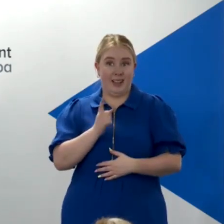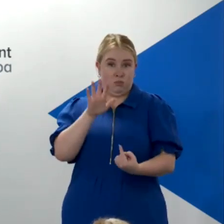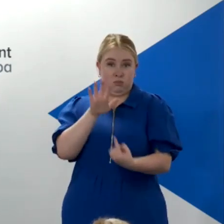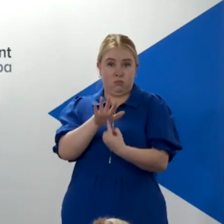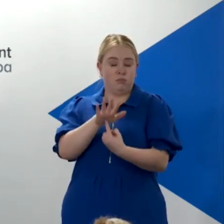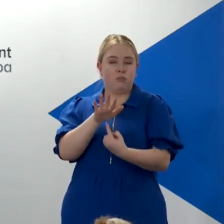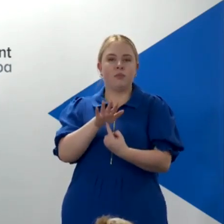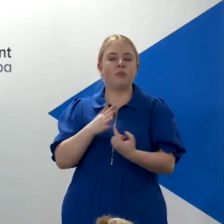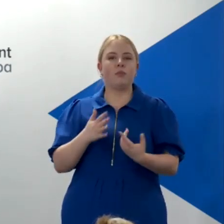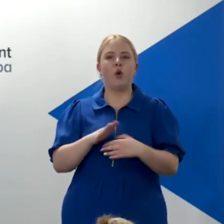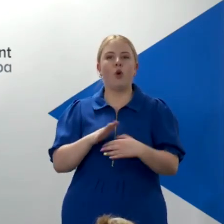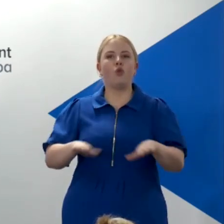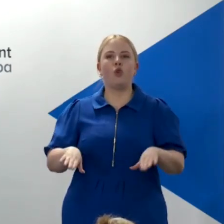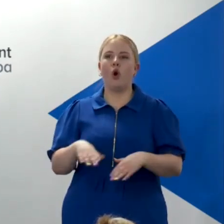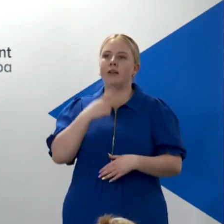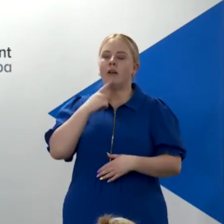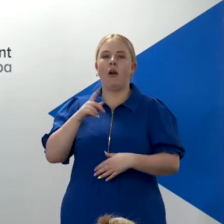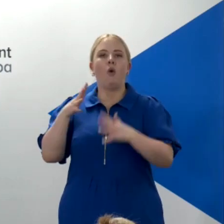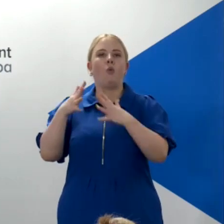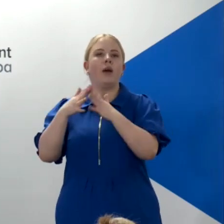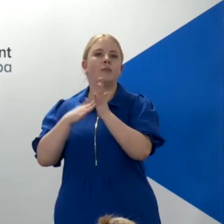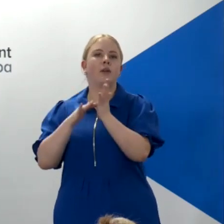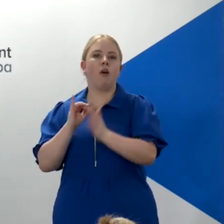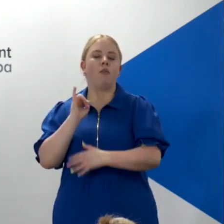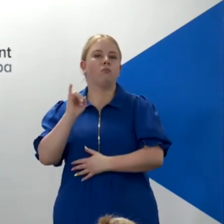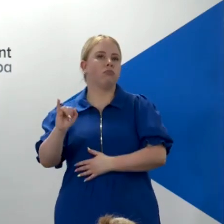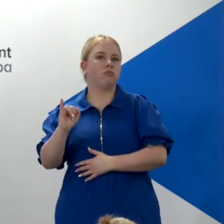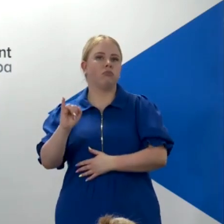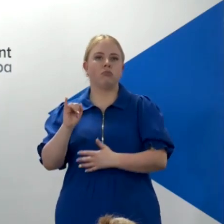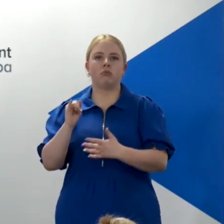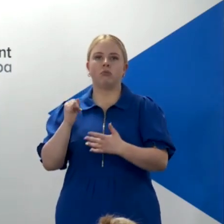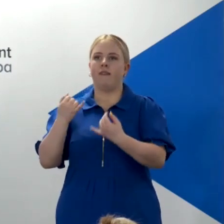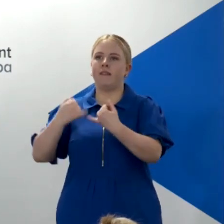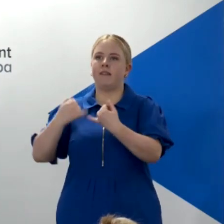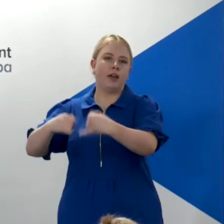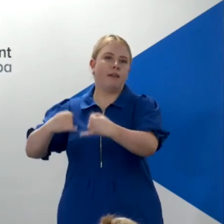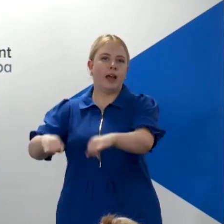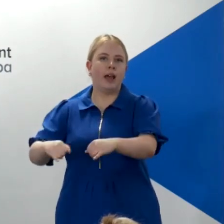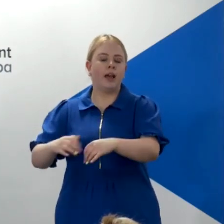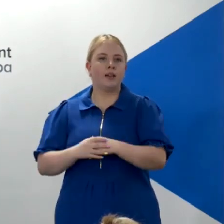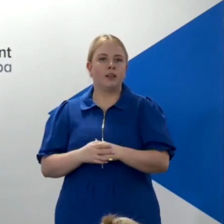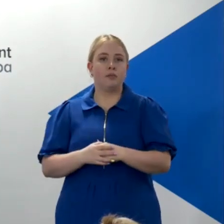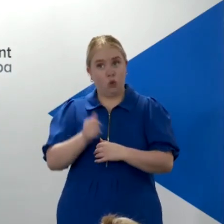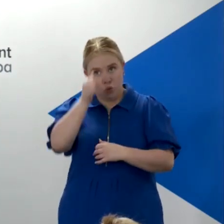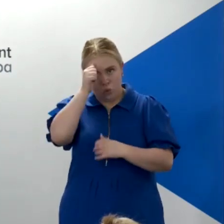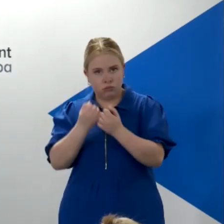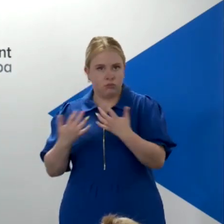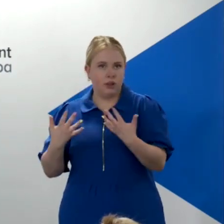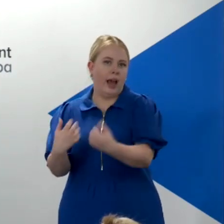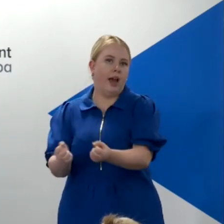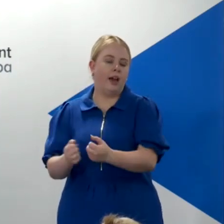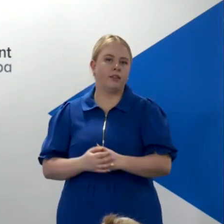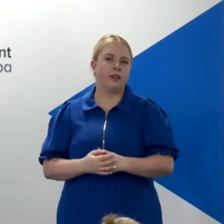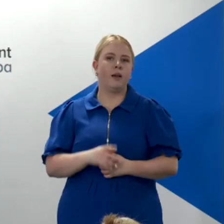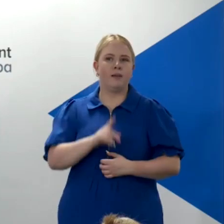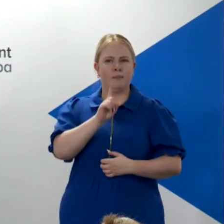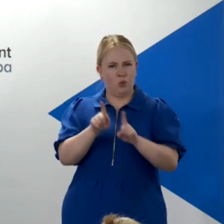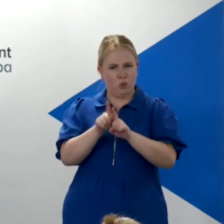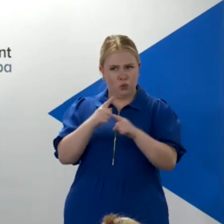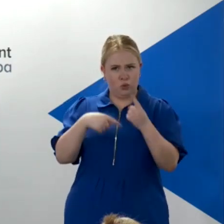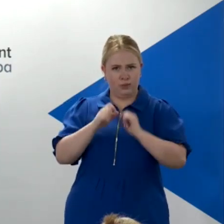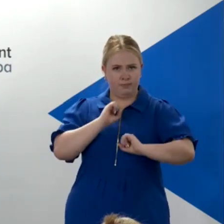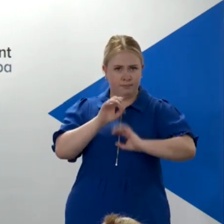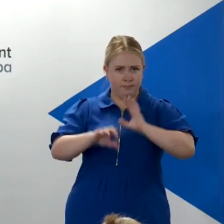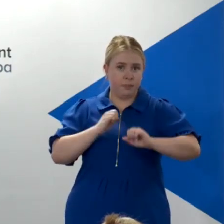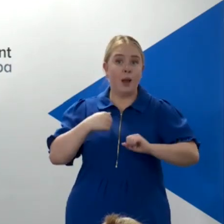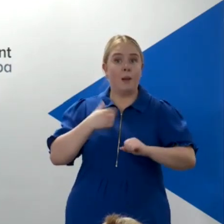that we don't just point out Westminster's feelings of that, there are many. But also that what we do, as I've been